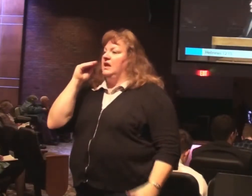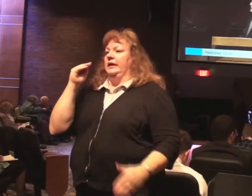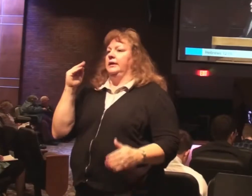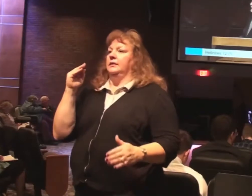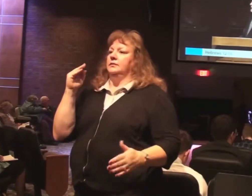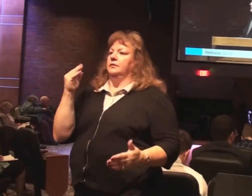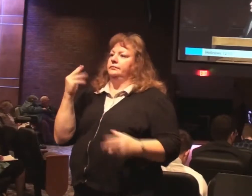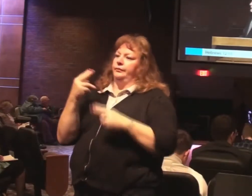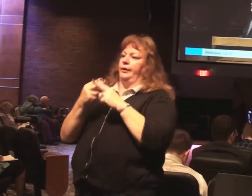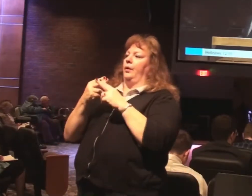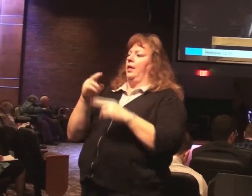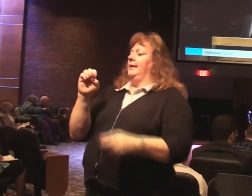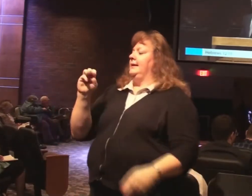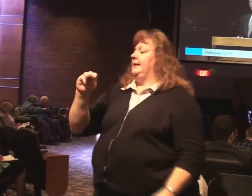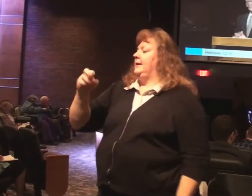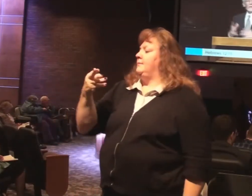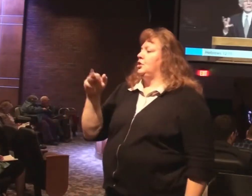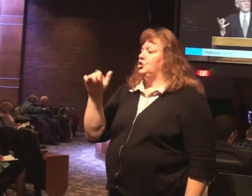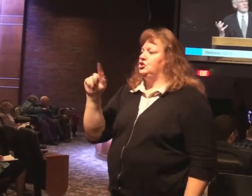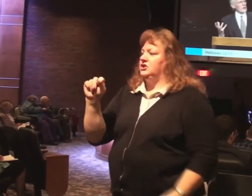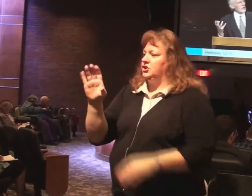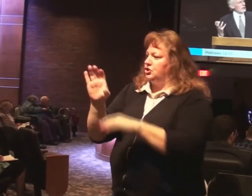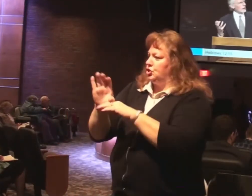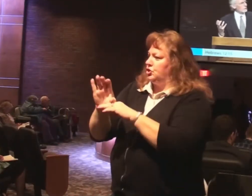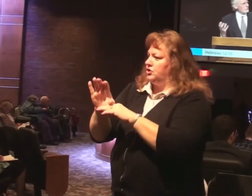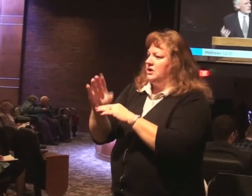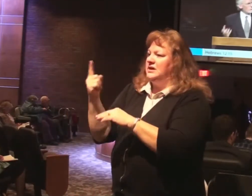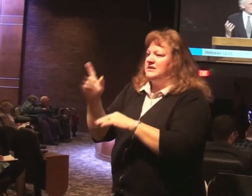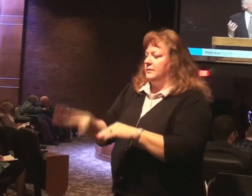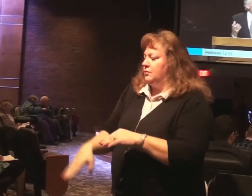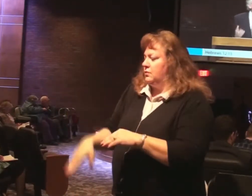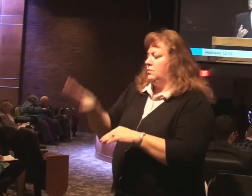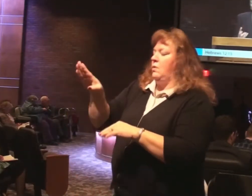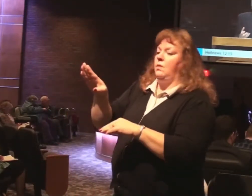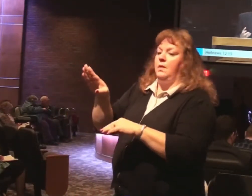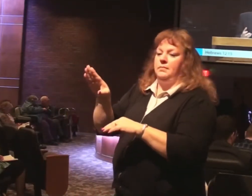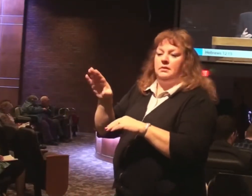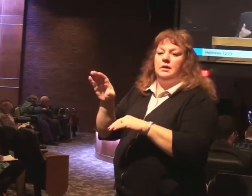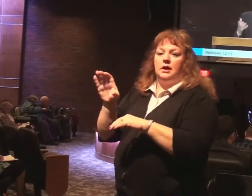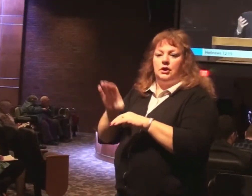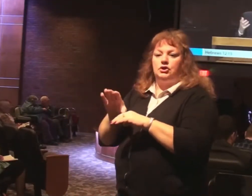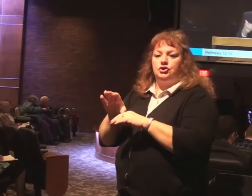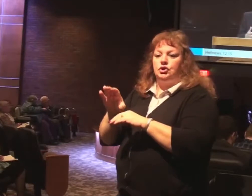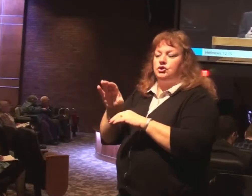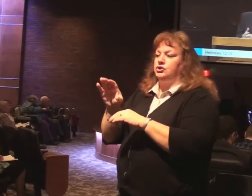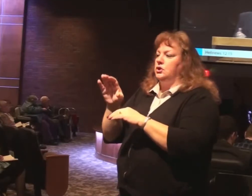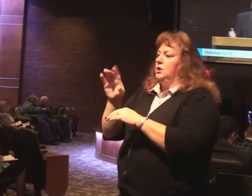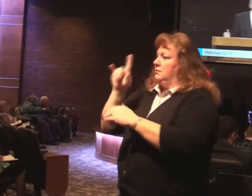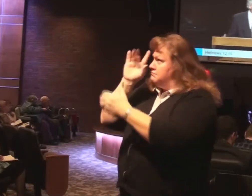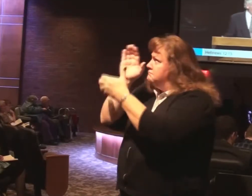they want to call themselves. So many of those raised in fundamental Bible-believing homes, Bible-believing churches.